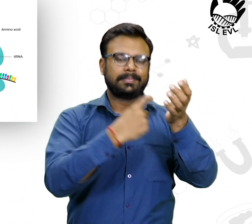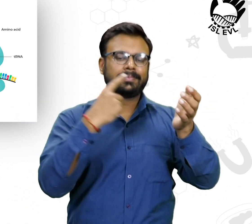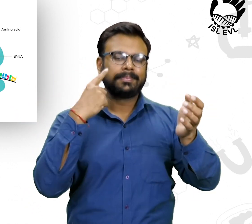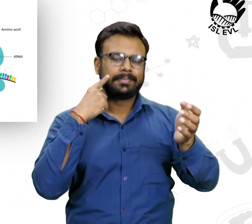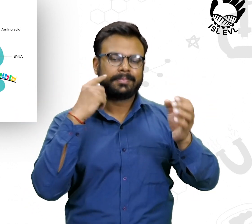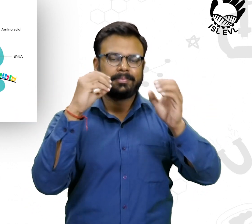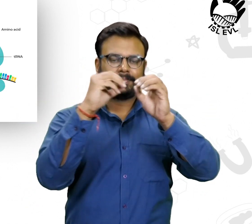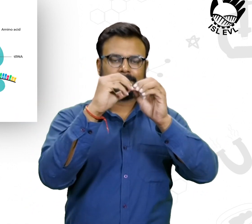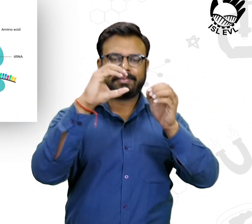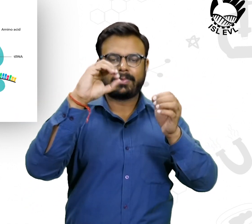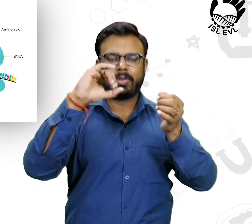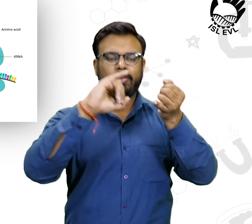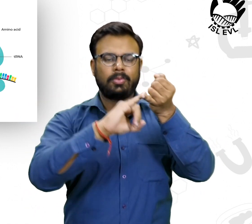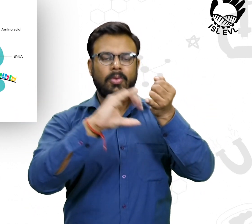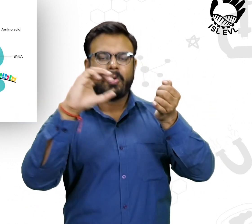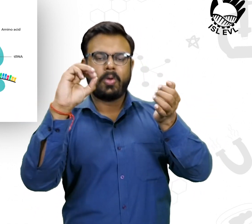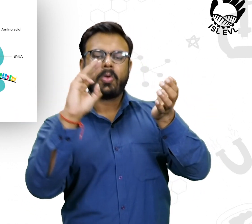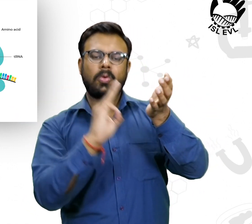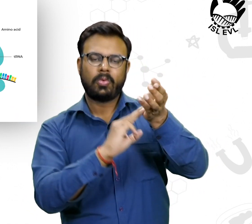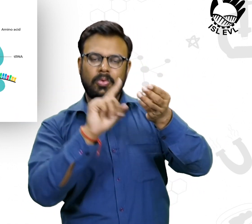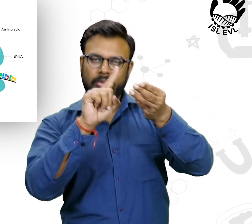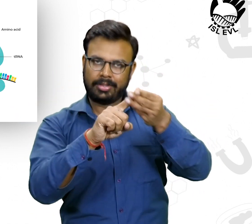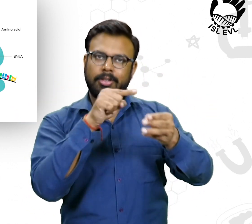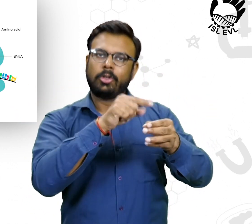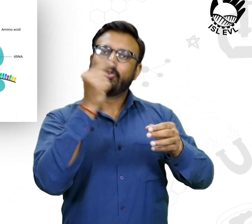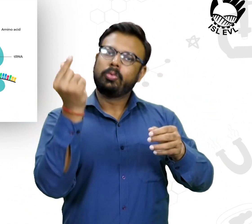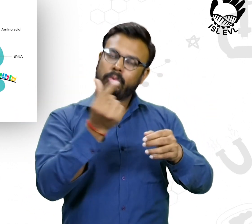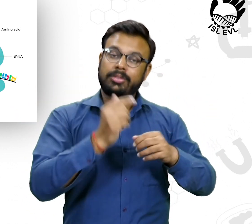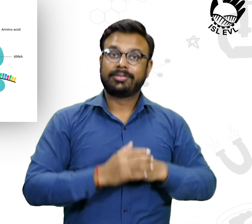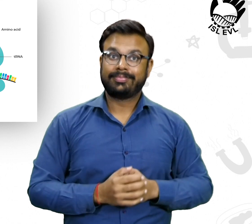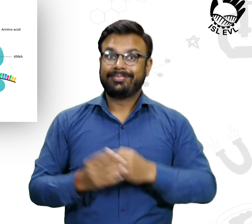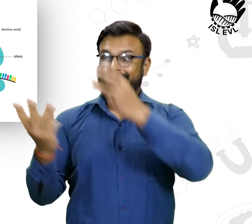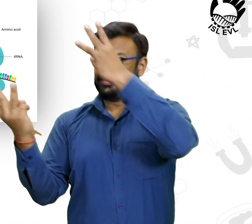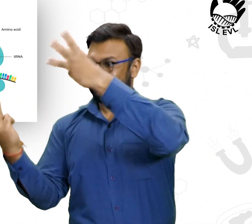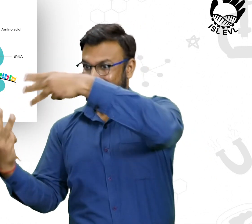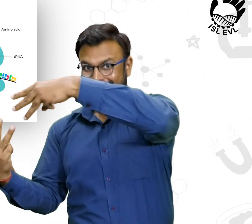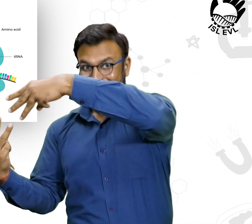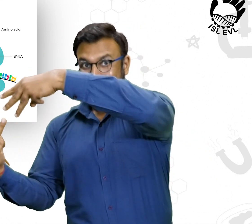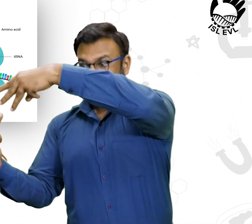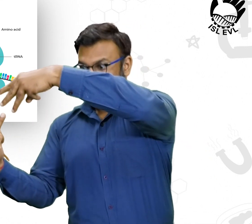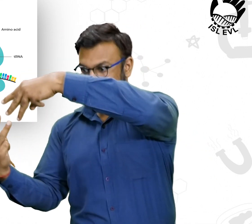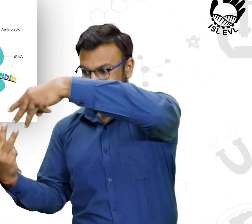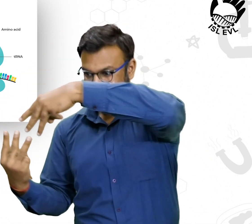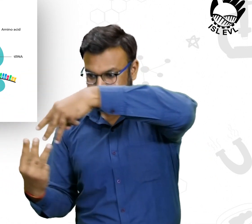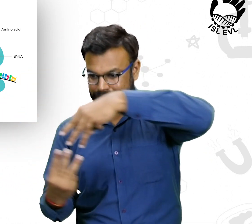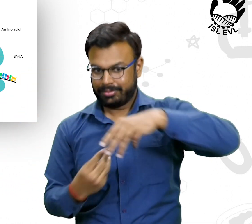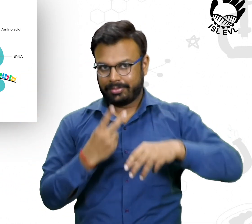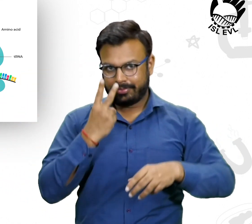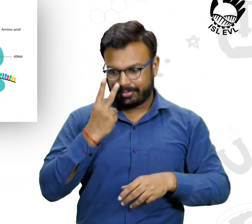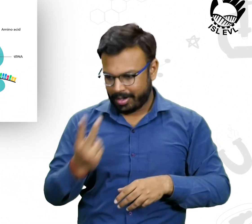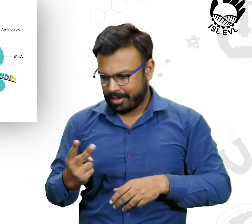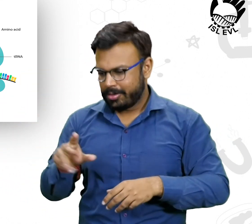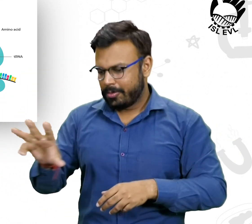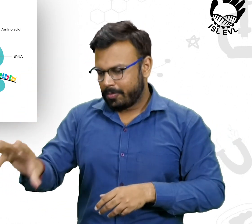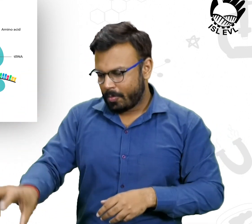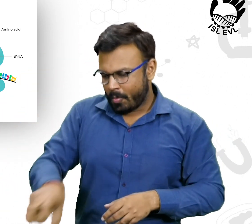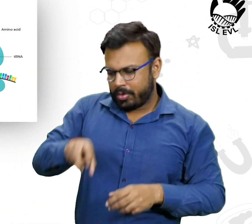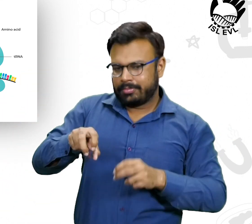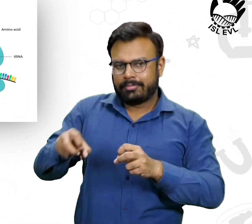Ribosome, it brings all of these components together and keeps adding